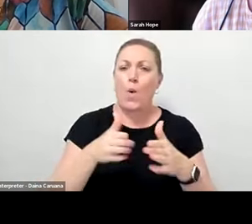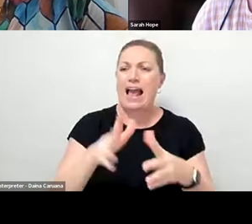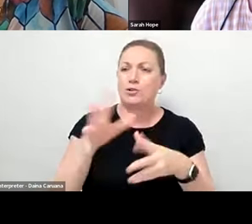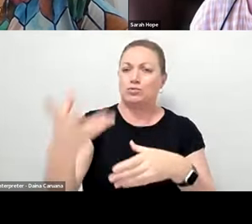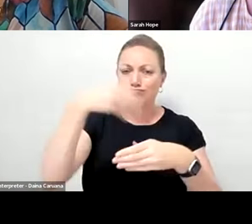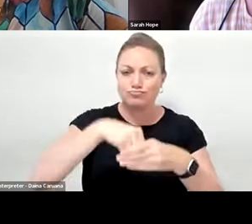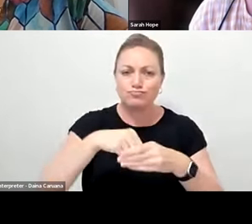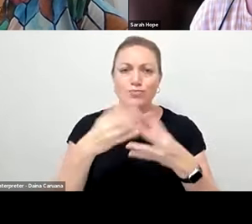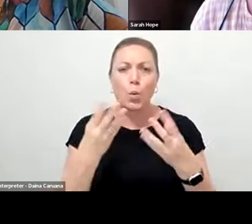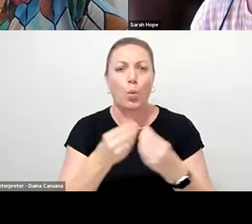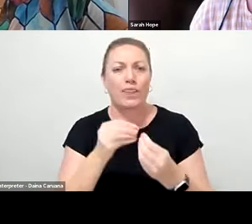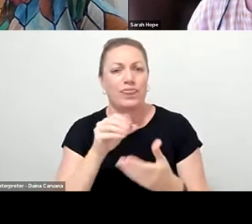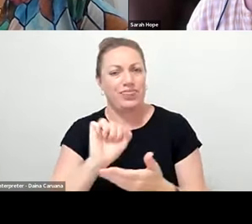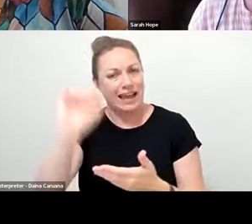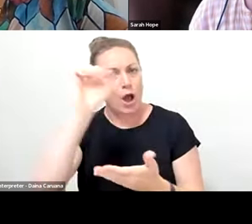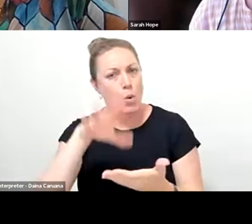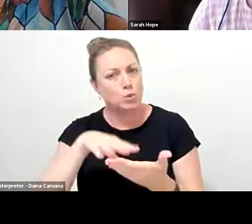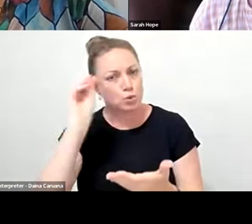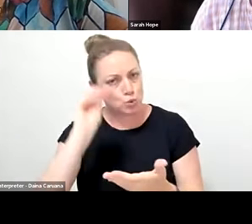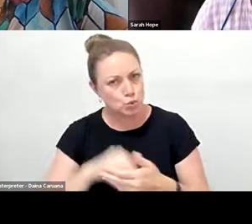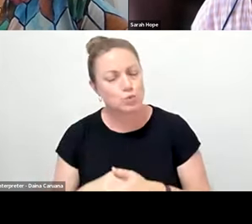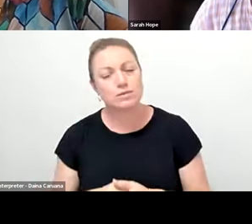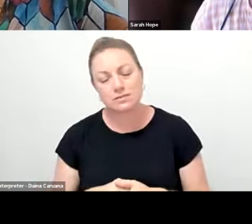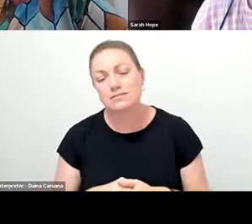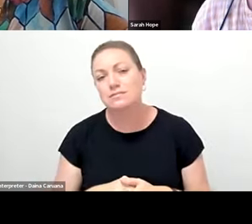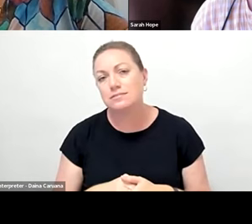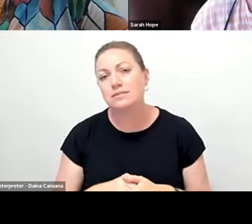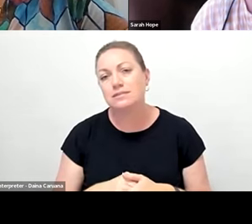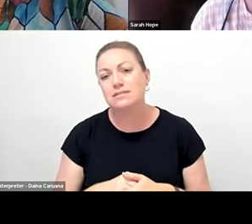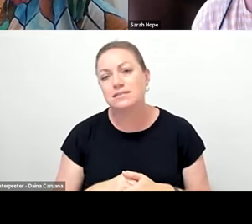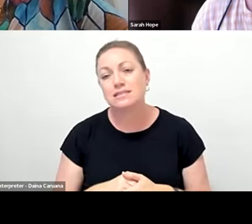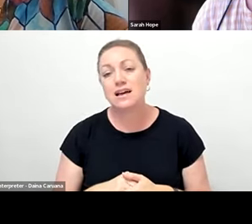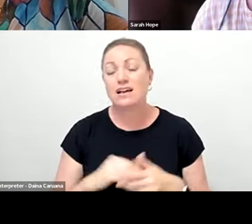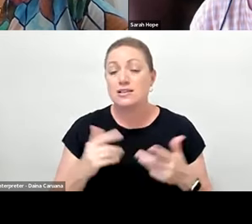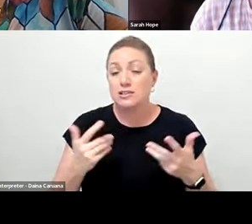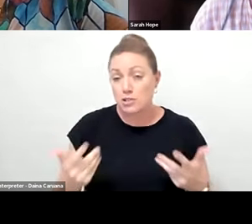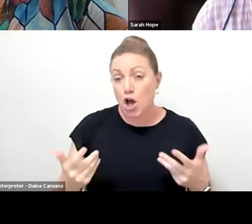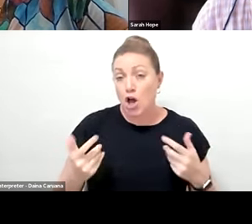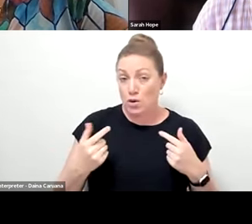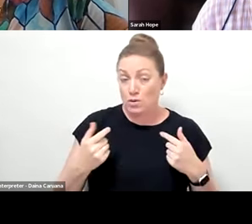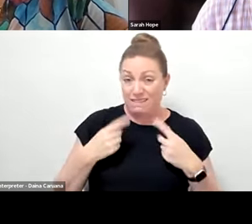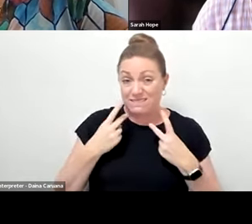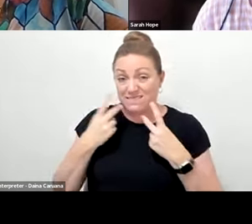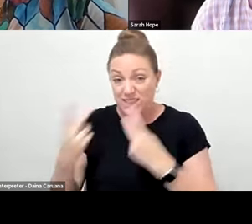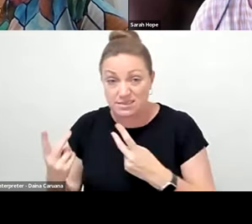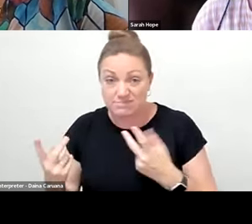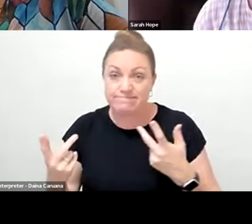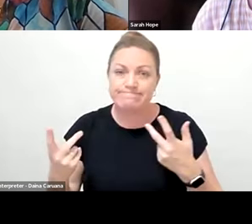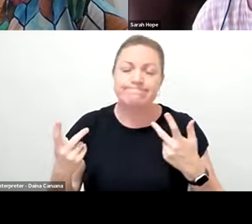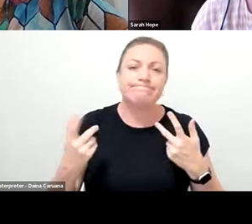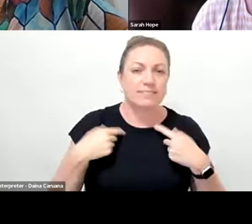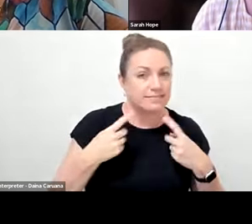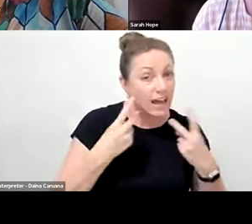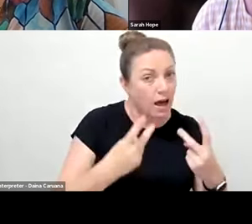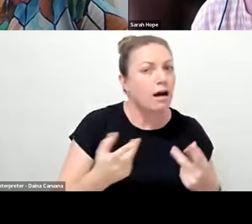working with. So from the perspective of is it needed, I think that there's definitely, you know, teachers will definitely enjoy